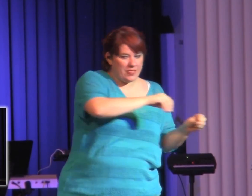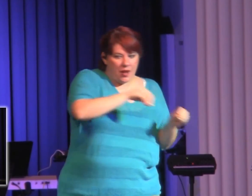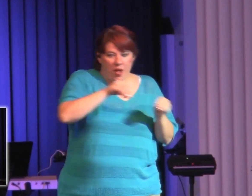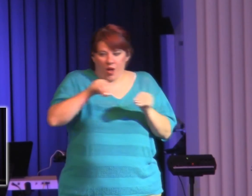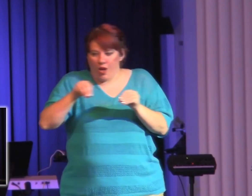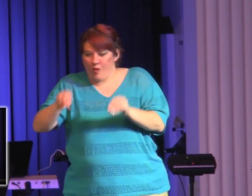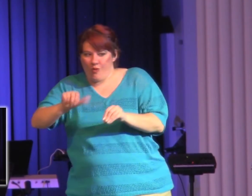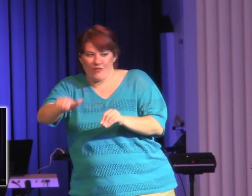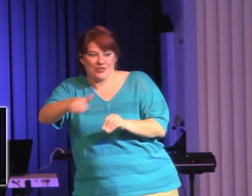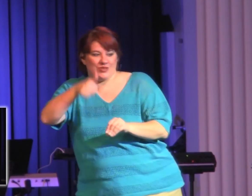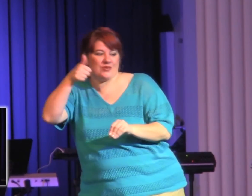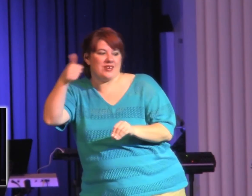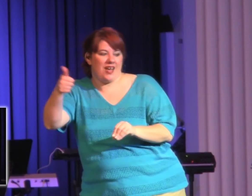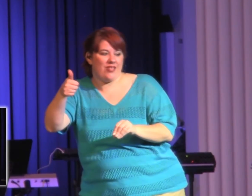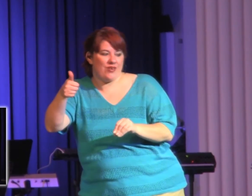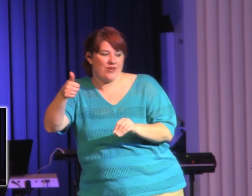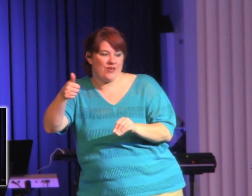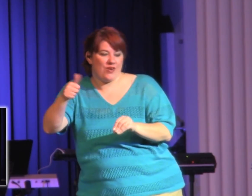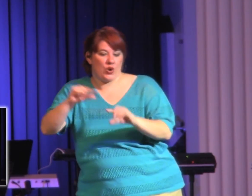after? It's okay.